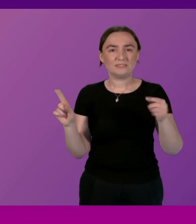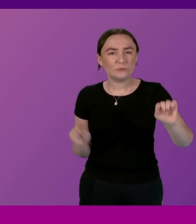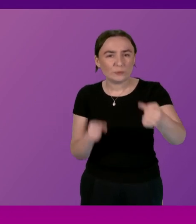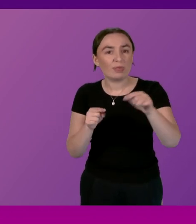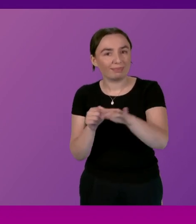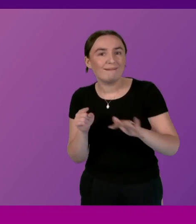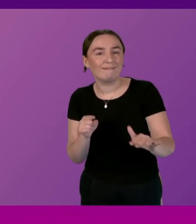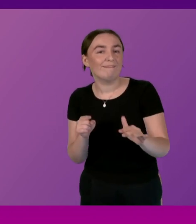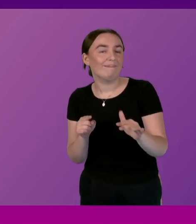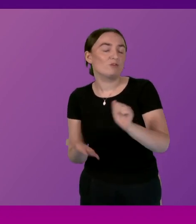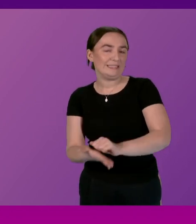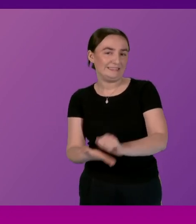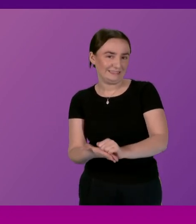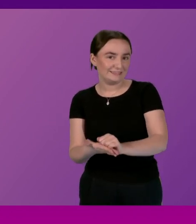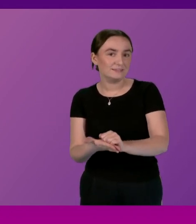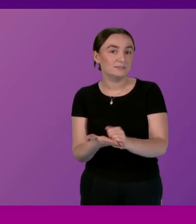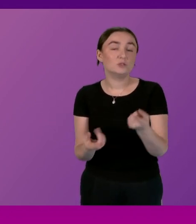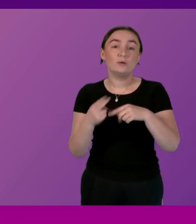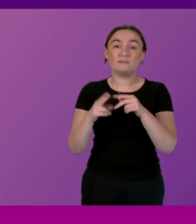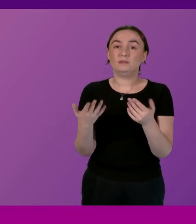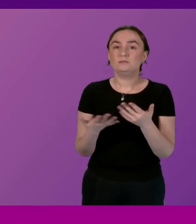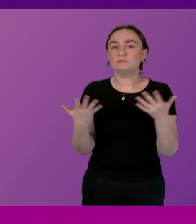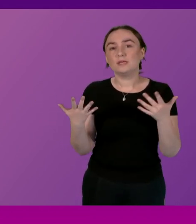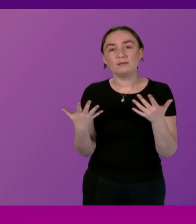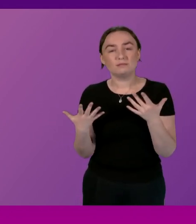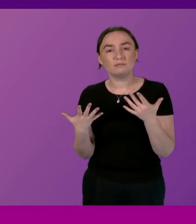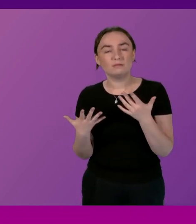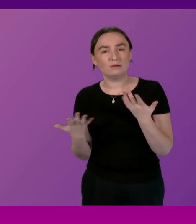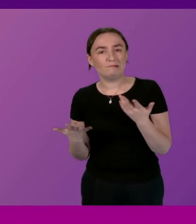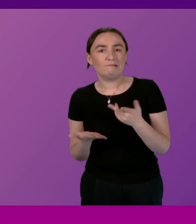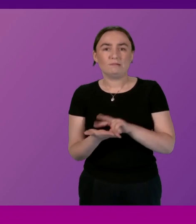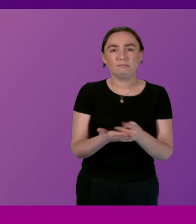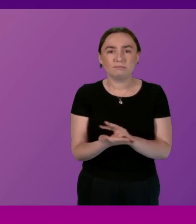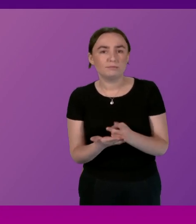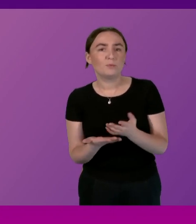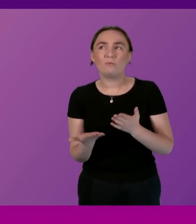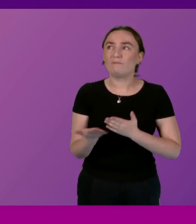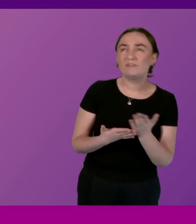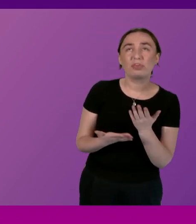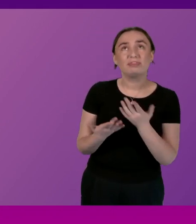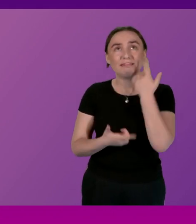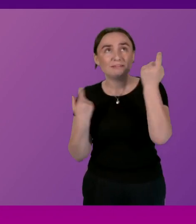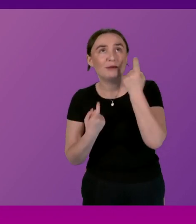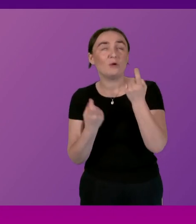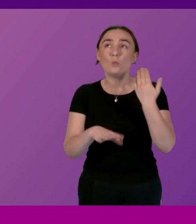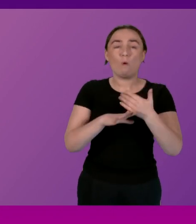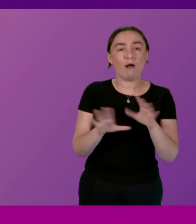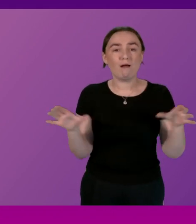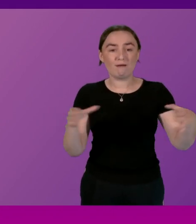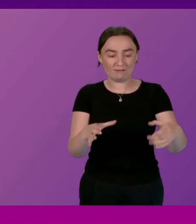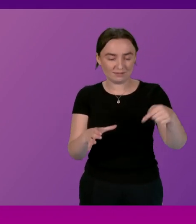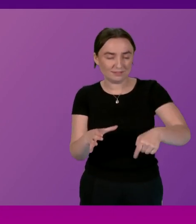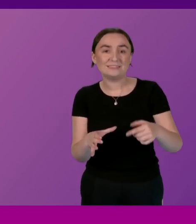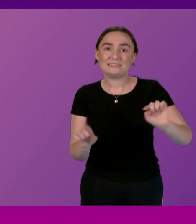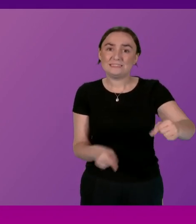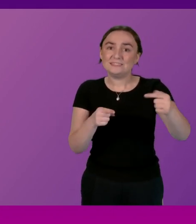if there was something that gave me endless sleepless nights it's that demographic challenge and workforce challenge that we're facing I think every single